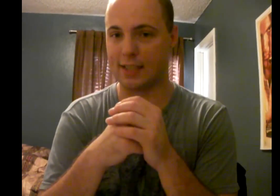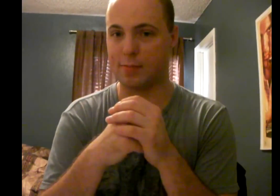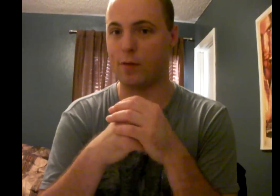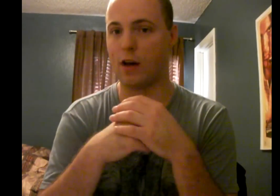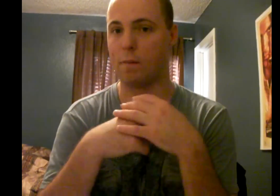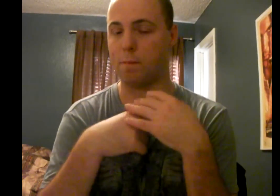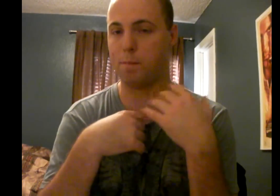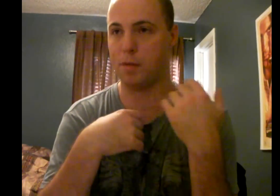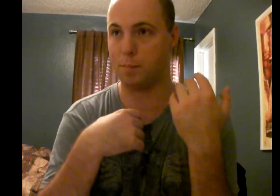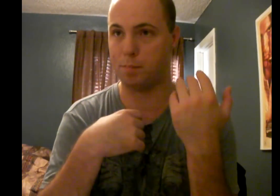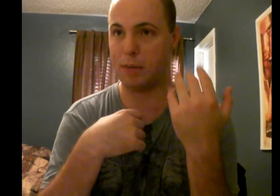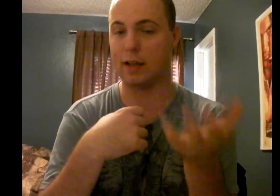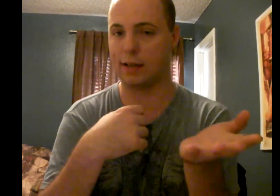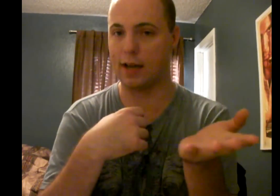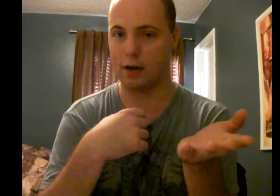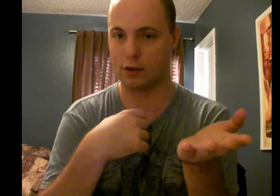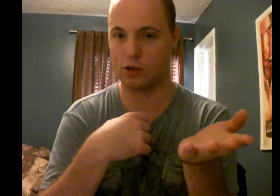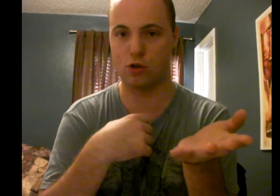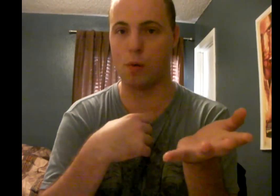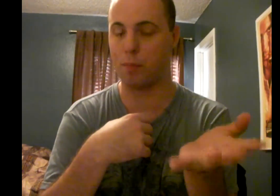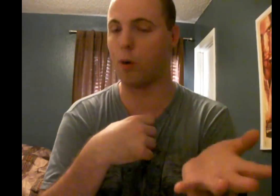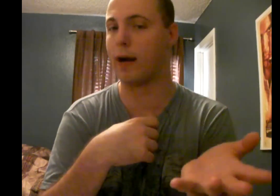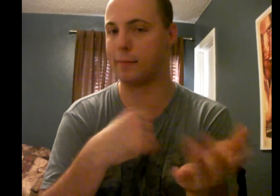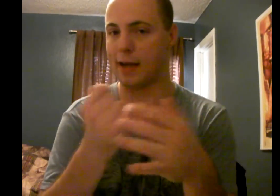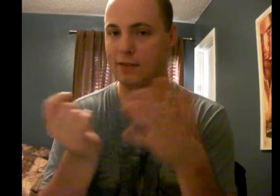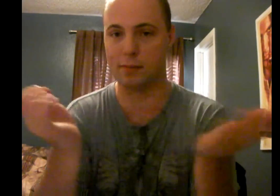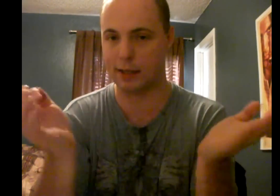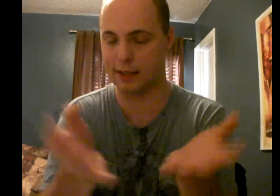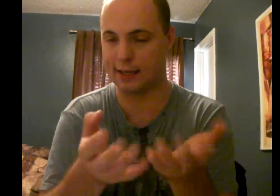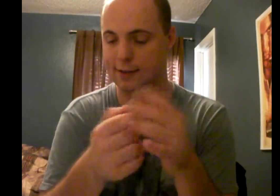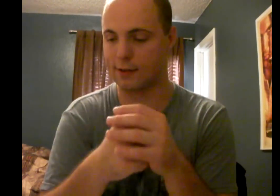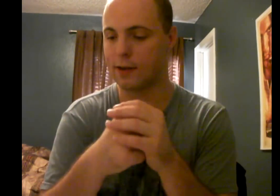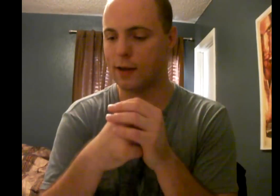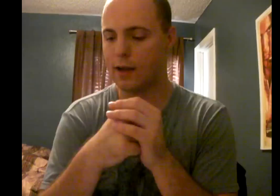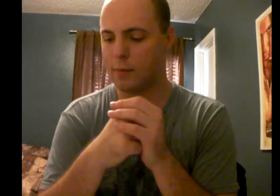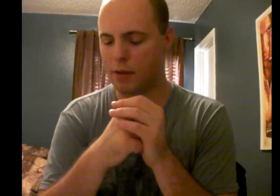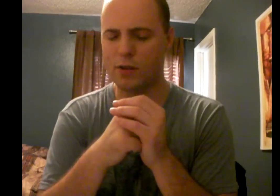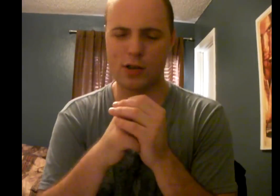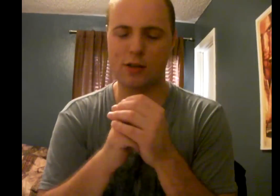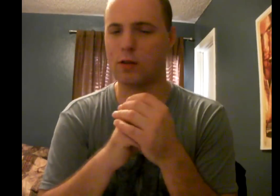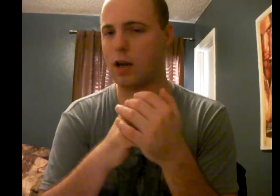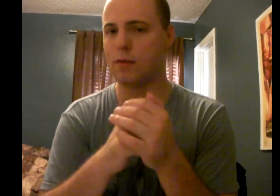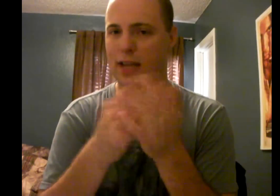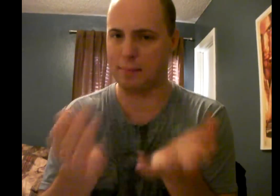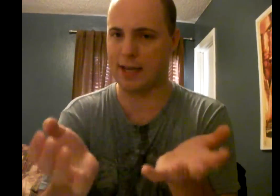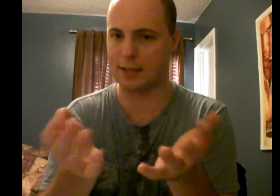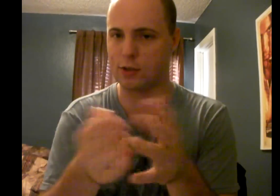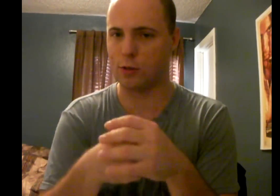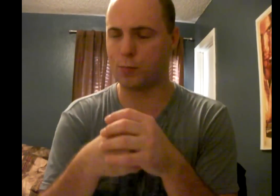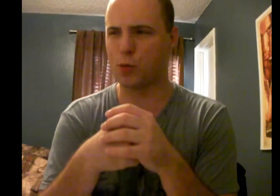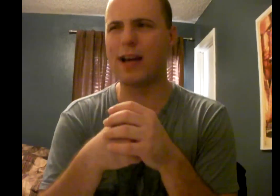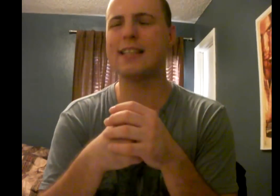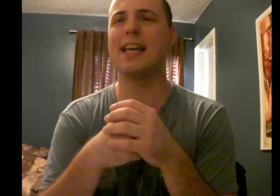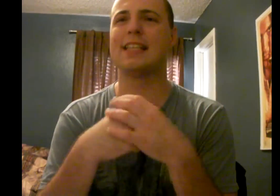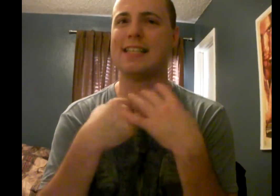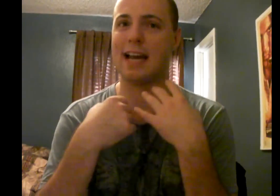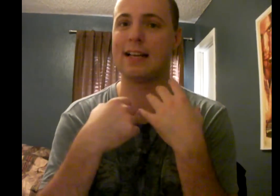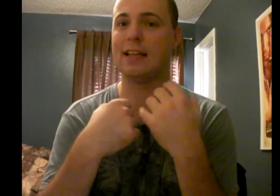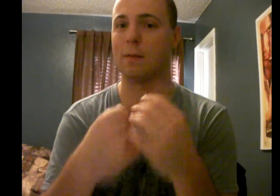fact that they spoofed how the Bella character is so boring and that everybody likes her. But then there's also a lot of lame gags, too. So I'd say it's technically